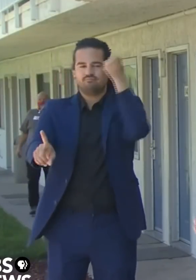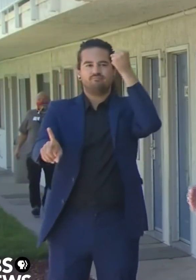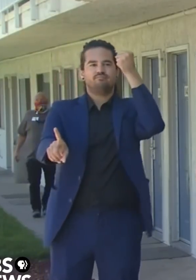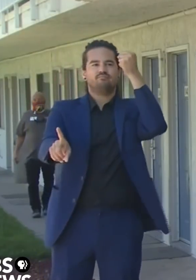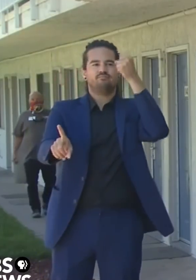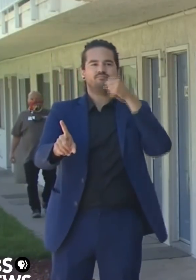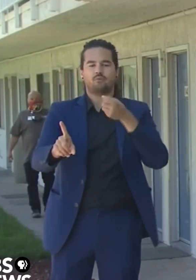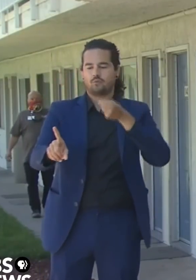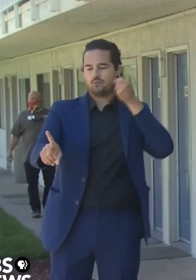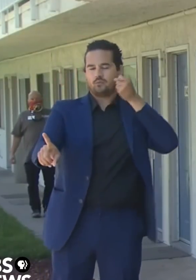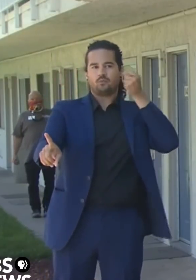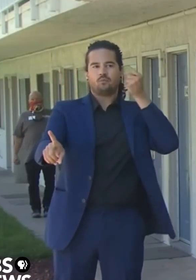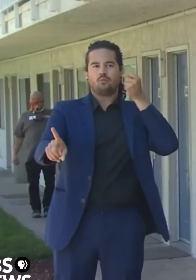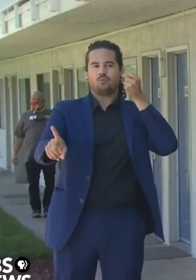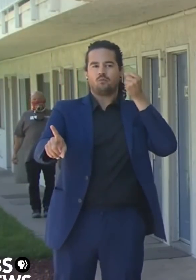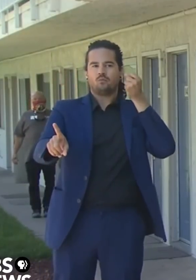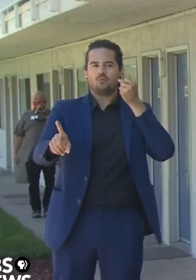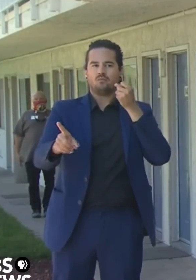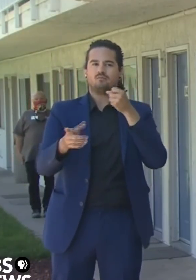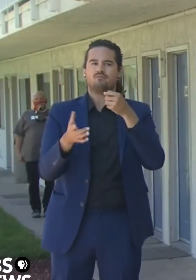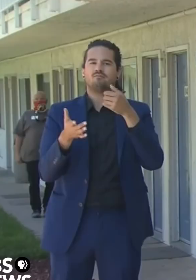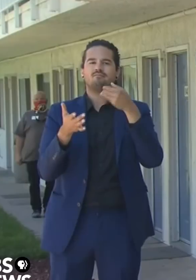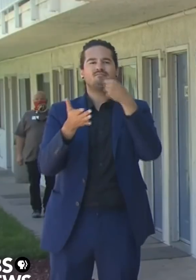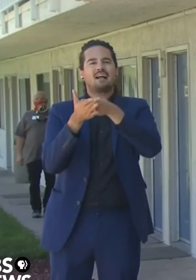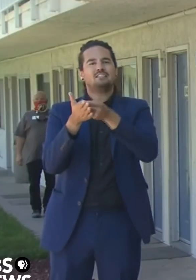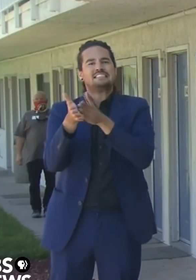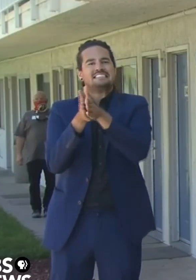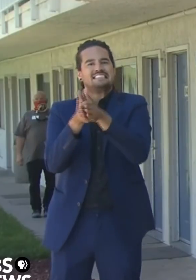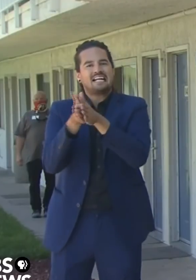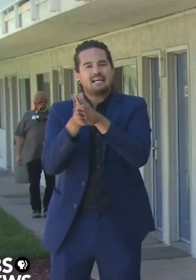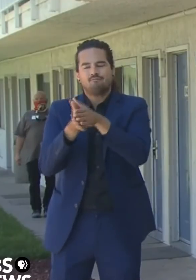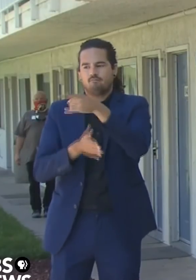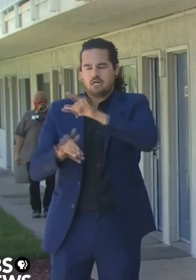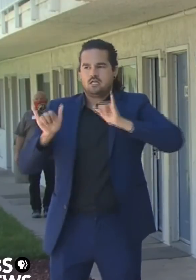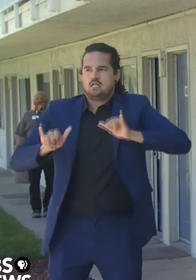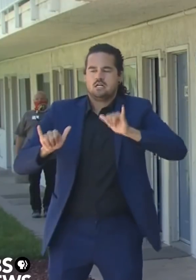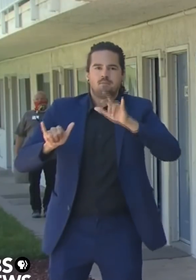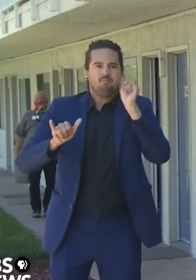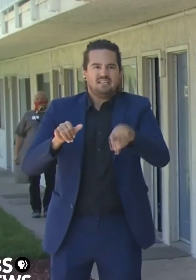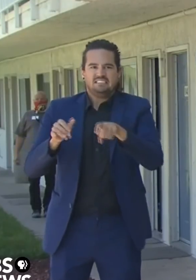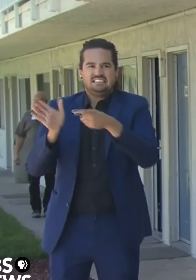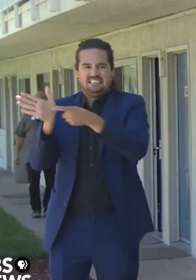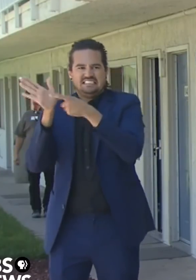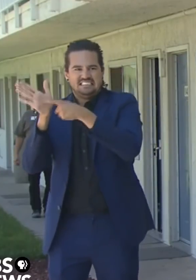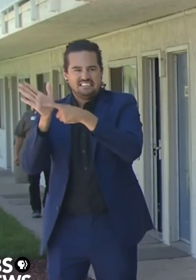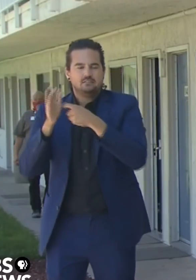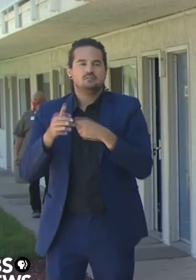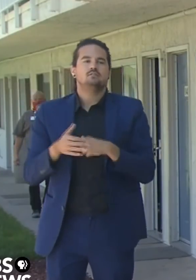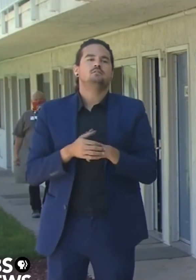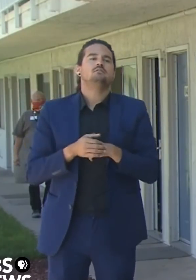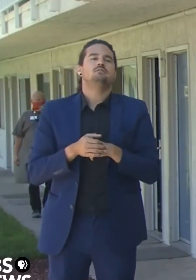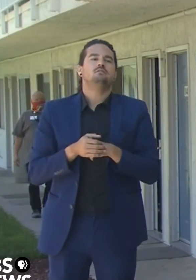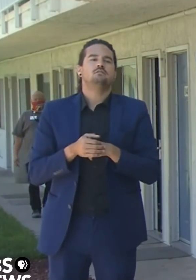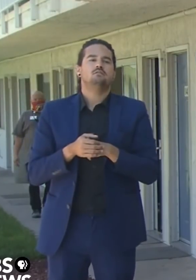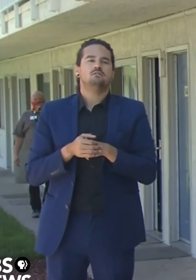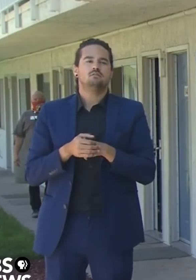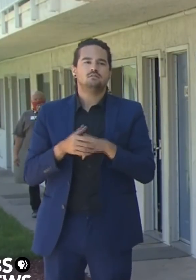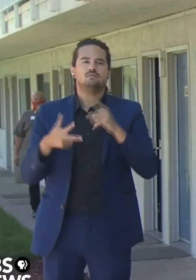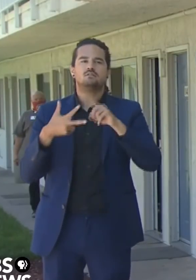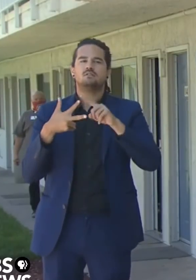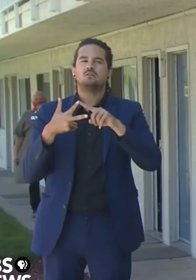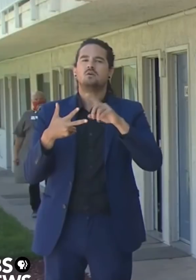All of those things are part of our overall efforts. OSHA is now very active in this space.